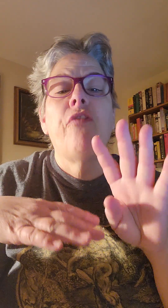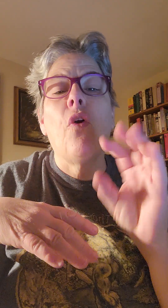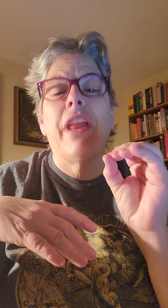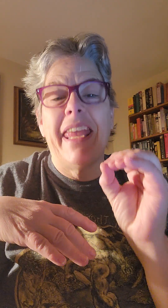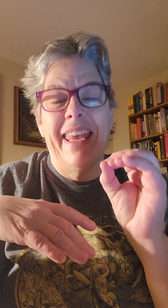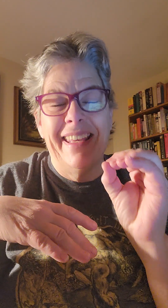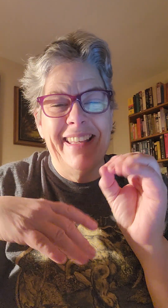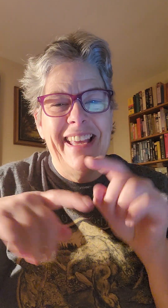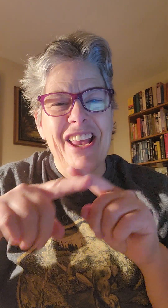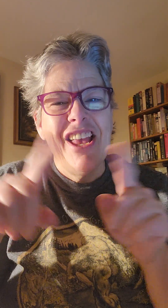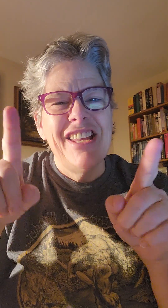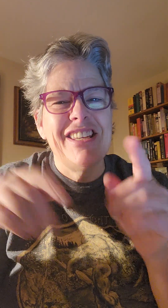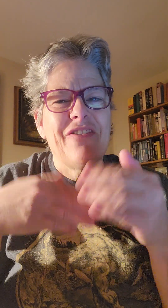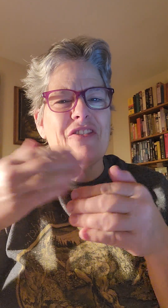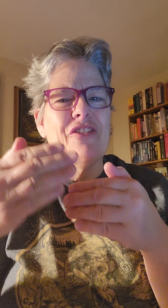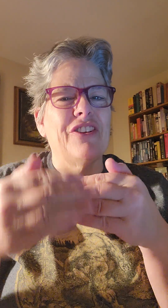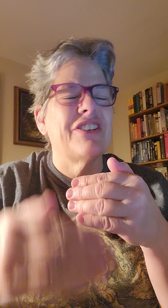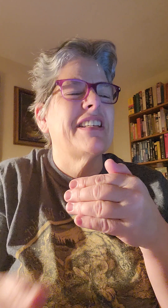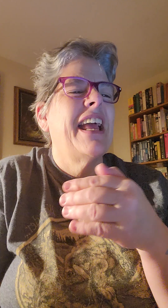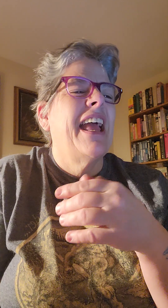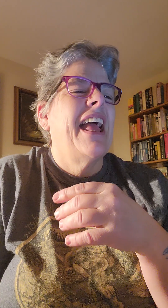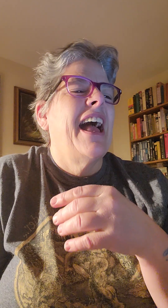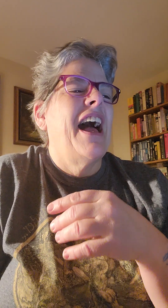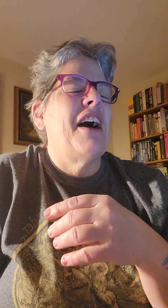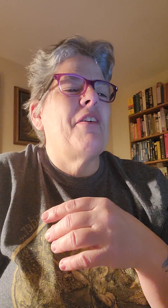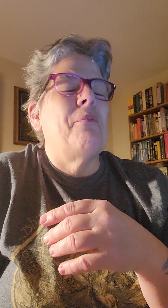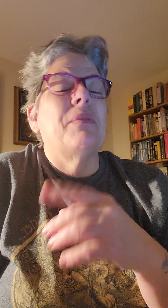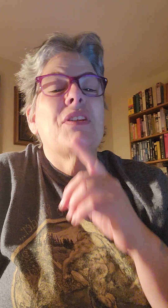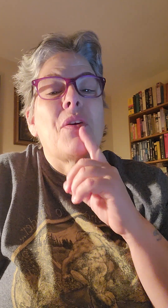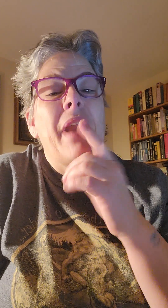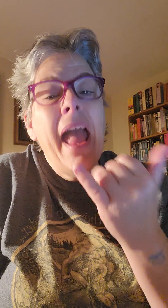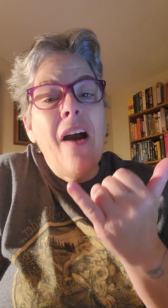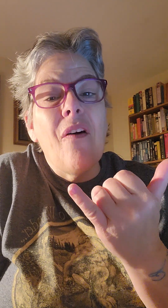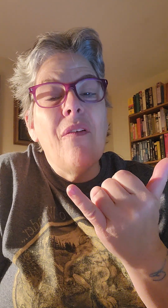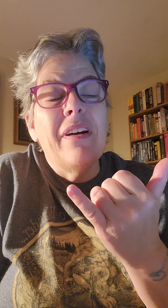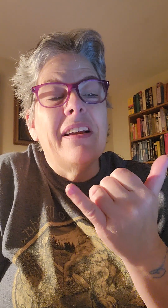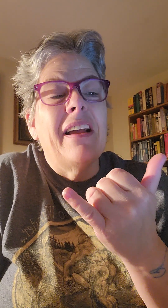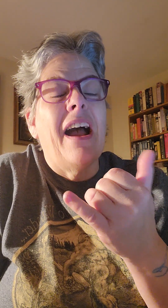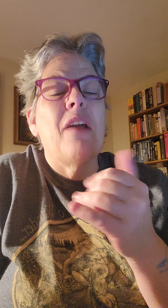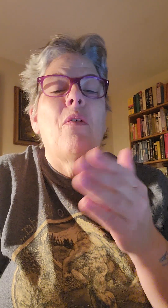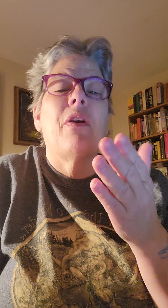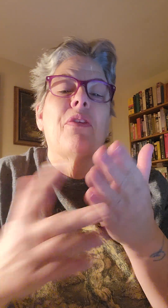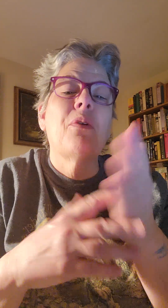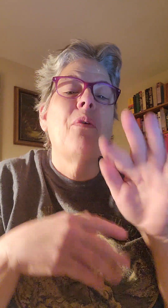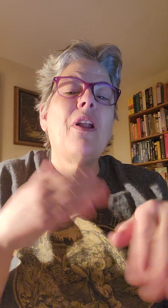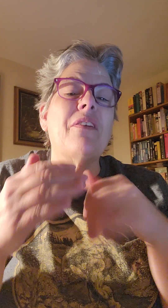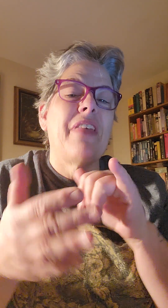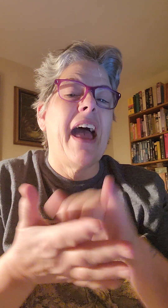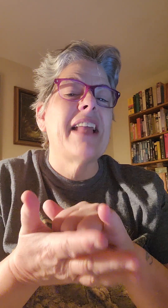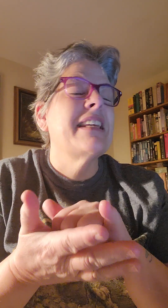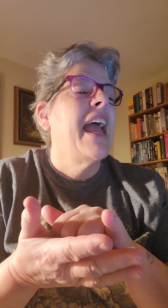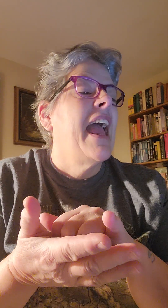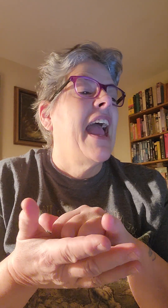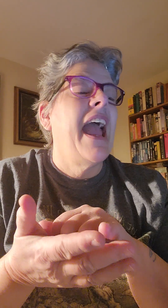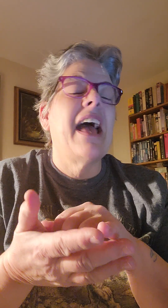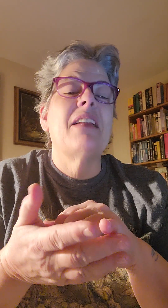40 different folders. So now I'm going through all of that and